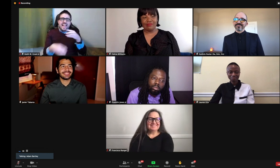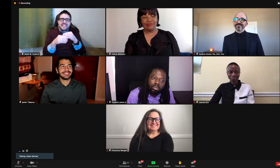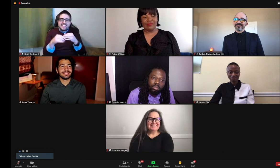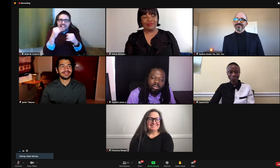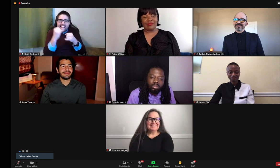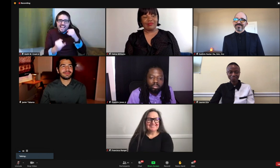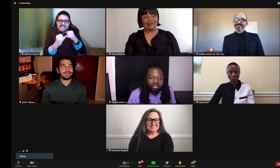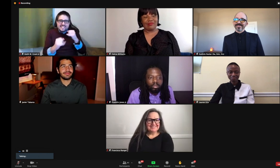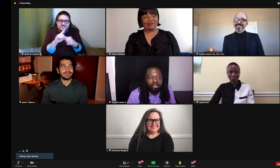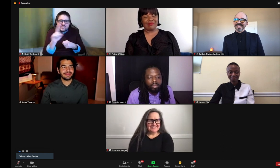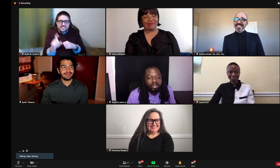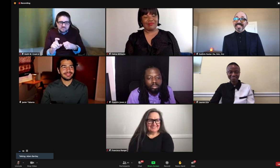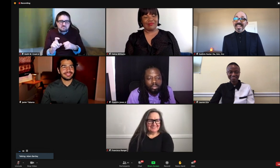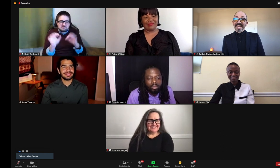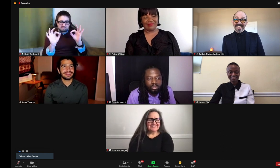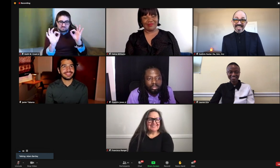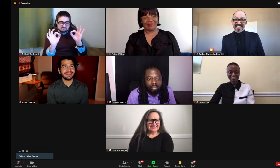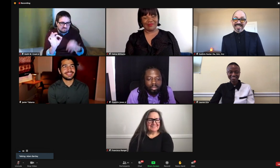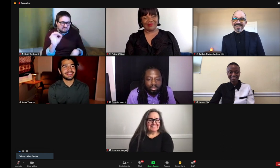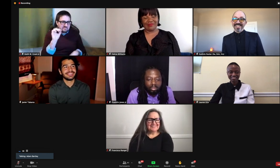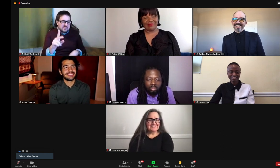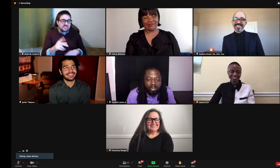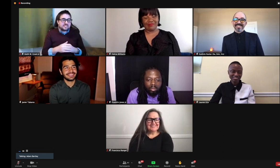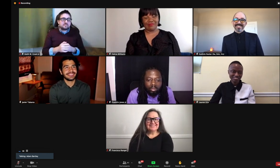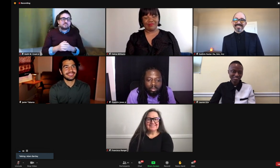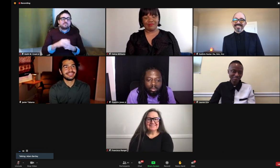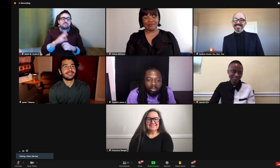And in fact, we do have one more question to ask.